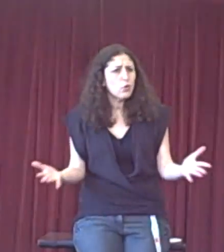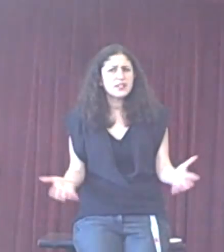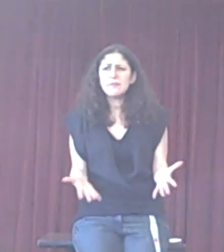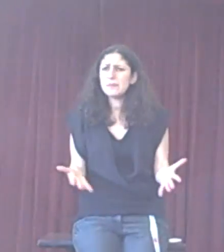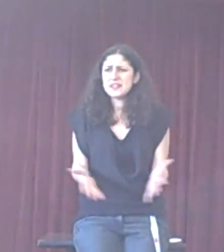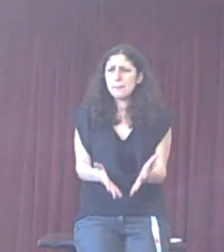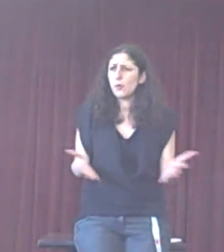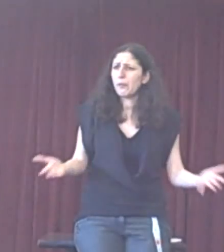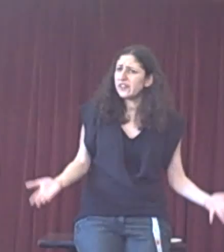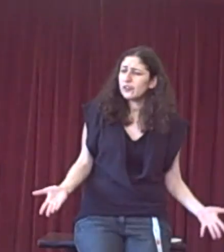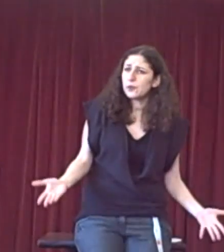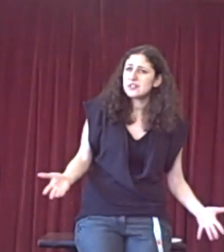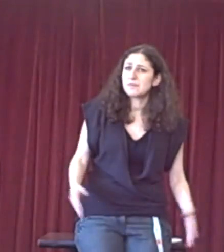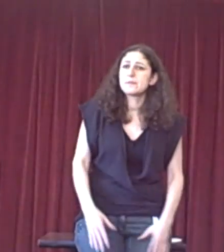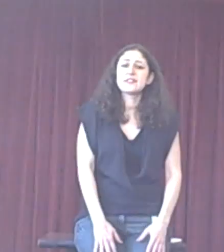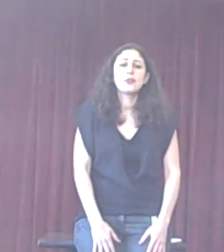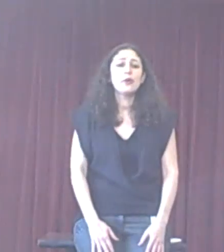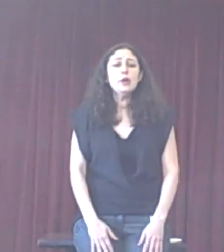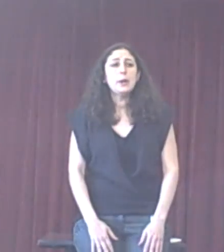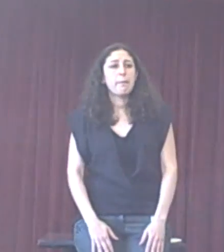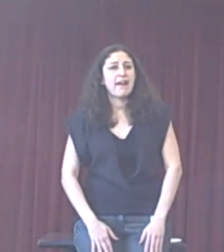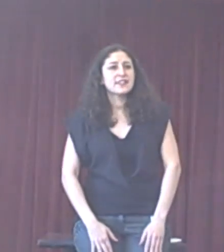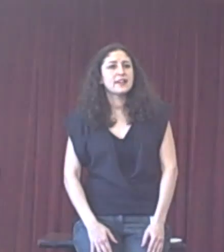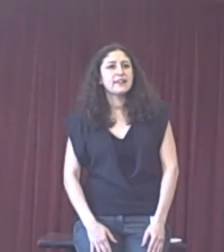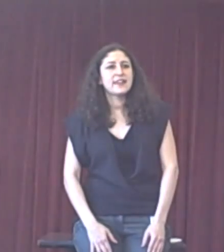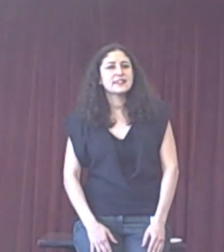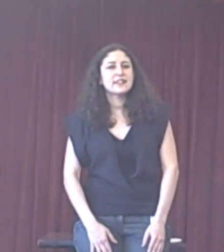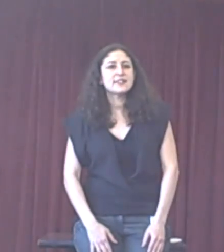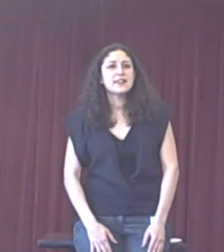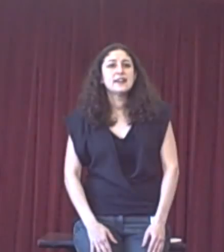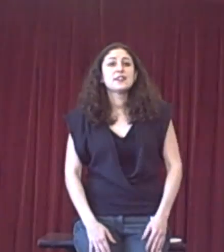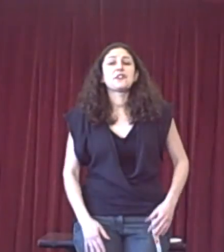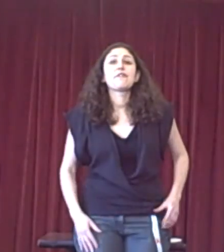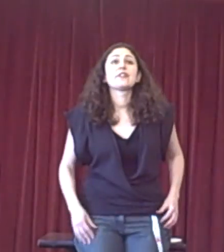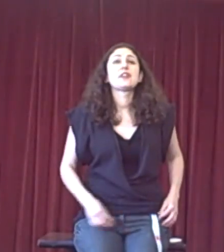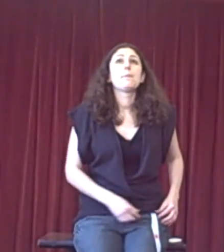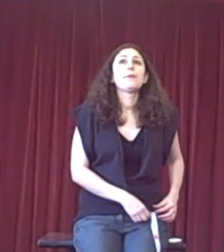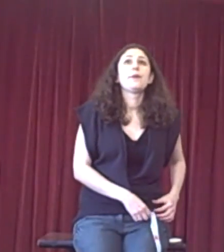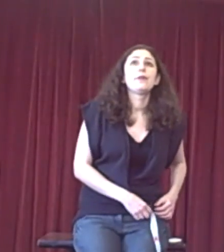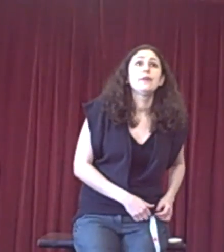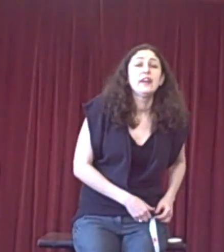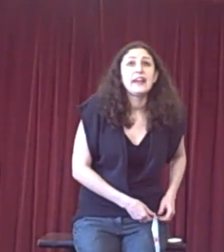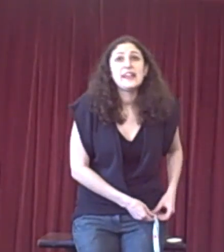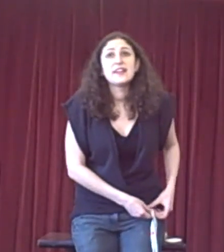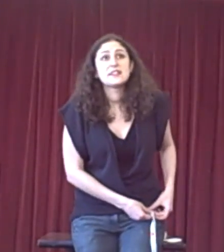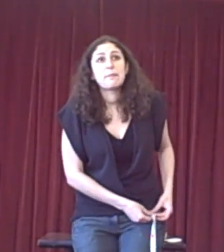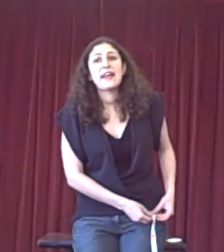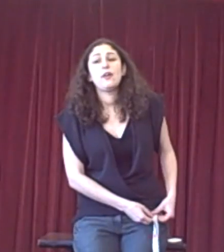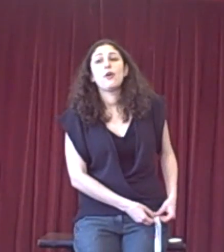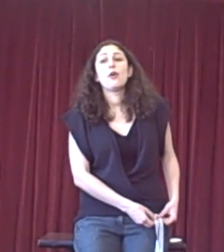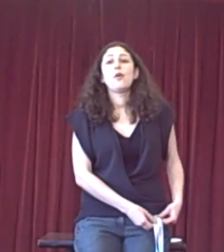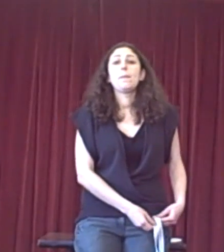Sometimes they're more principled, sometimes they're not practical in that sense. So, for example, in a debate on